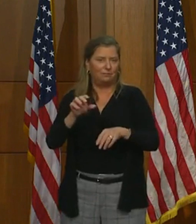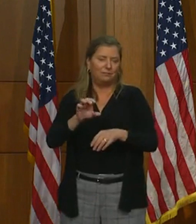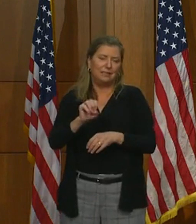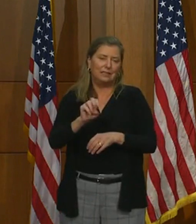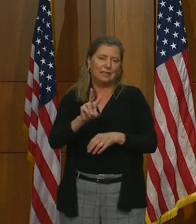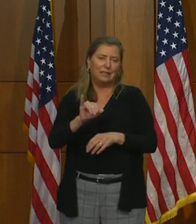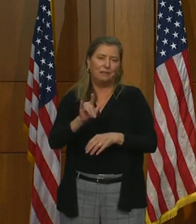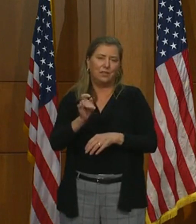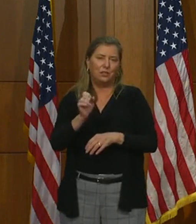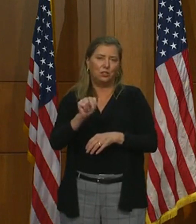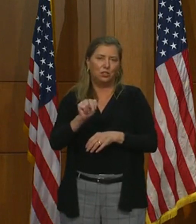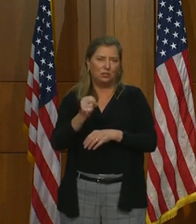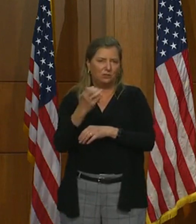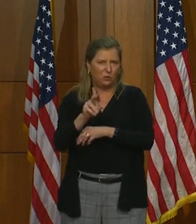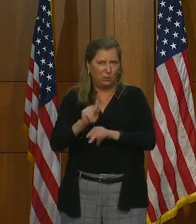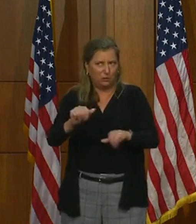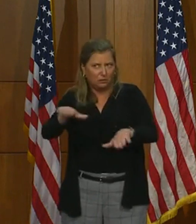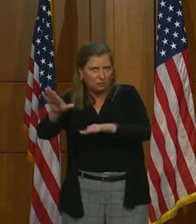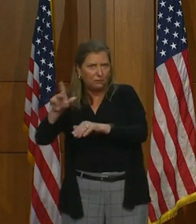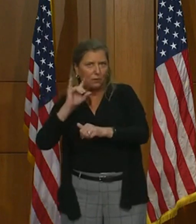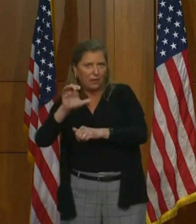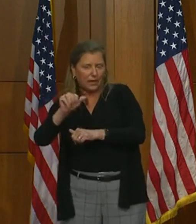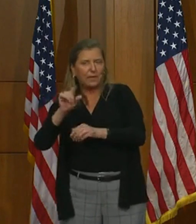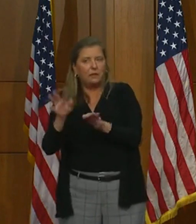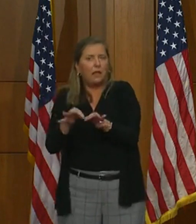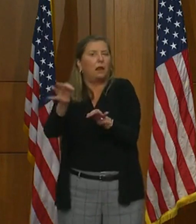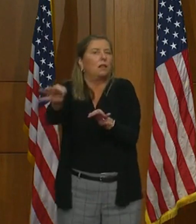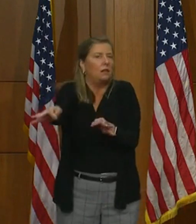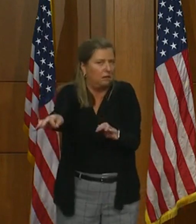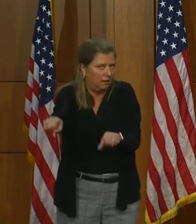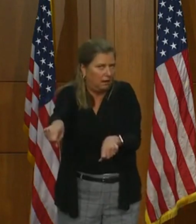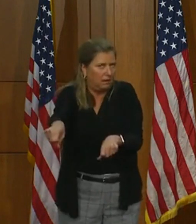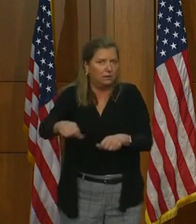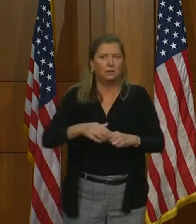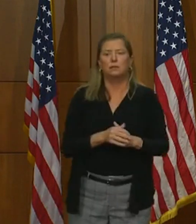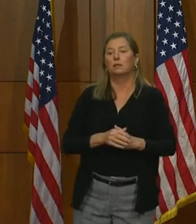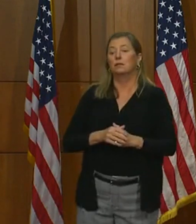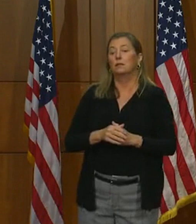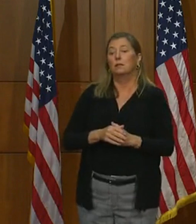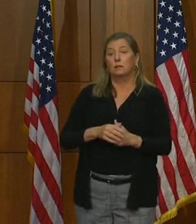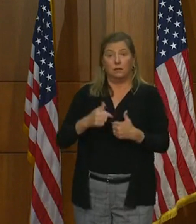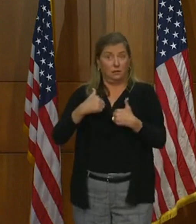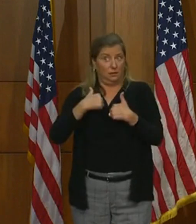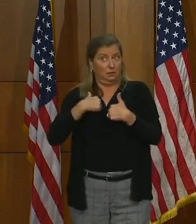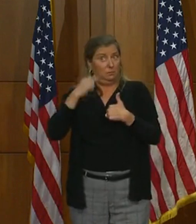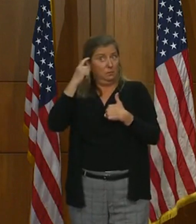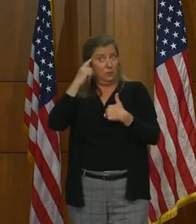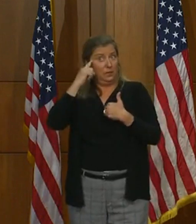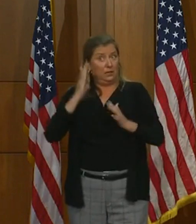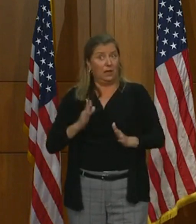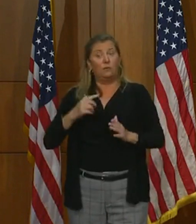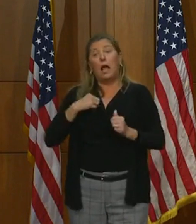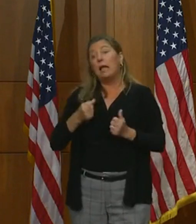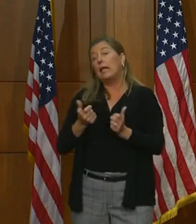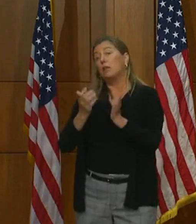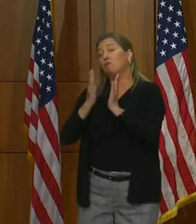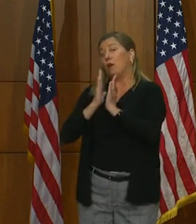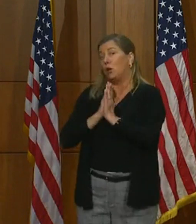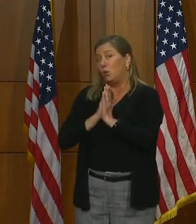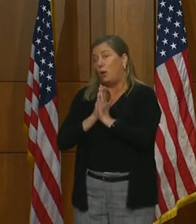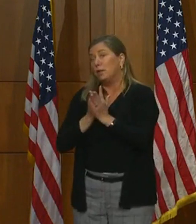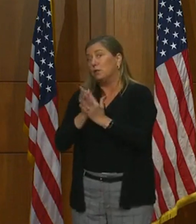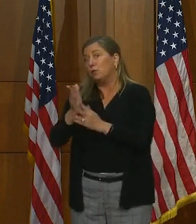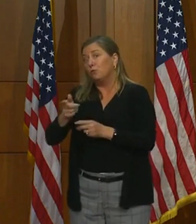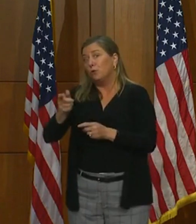But as far as what I can do as governor, I can request through the judicial system. But